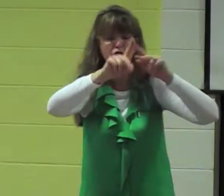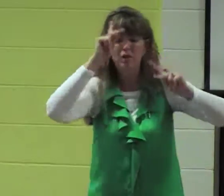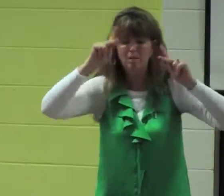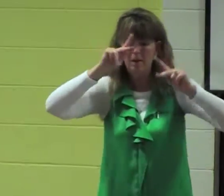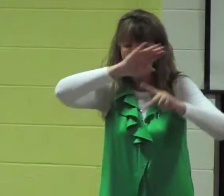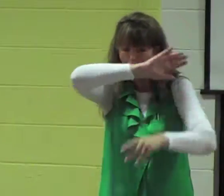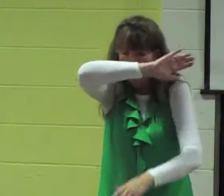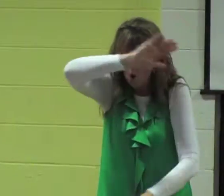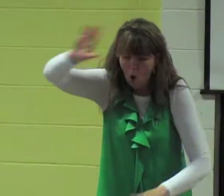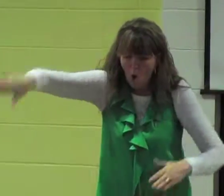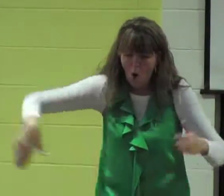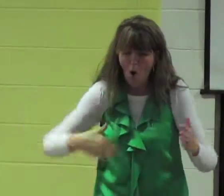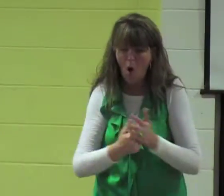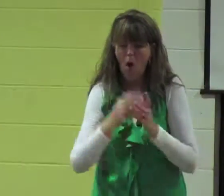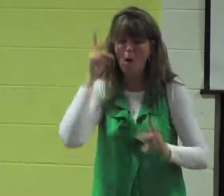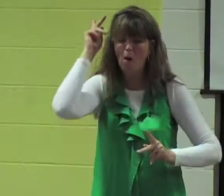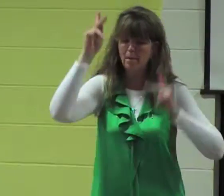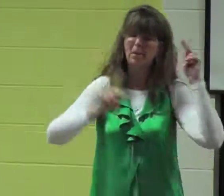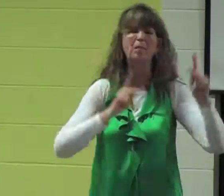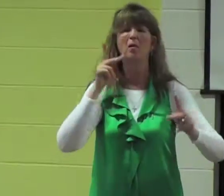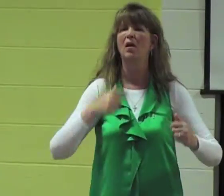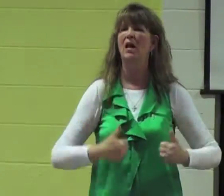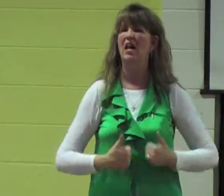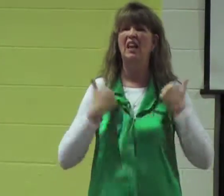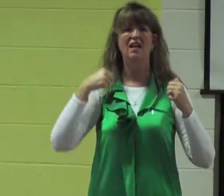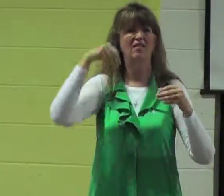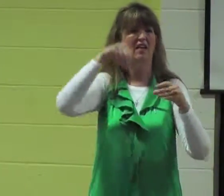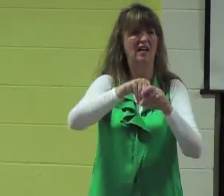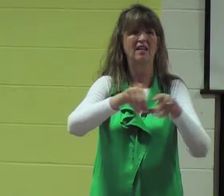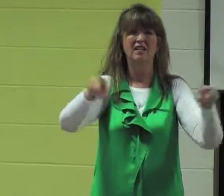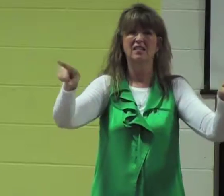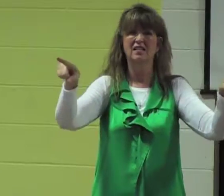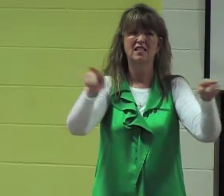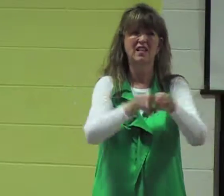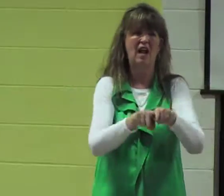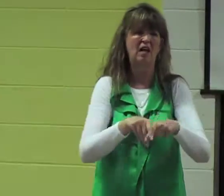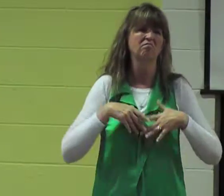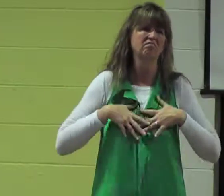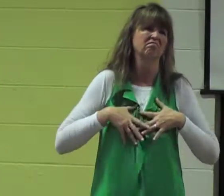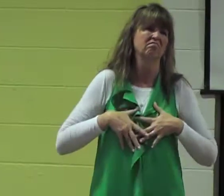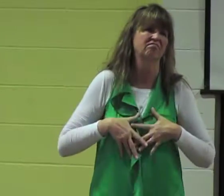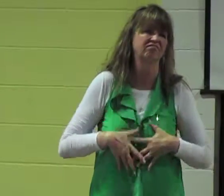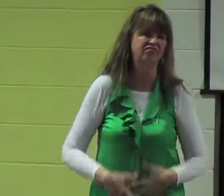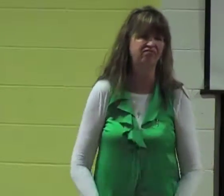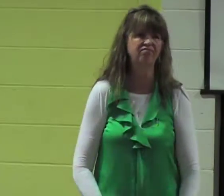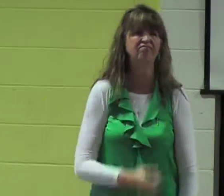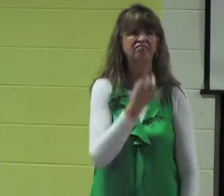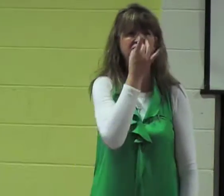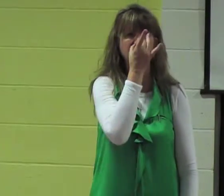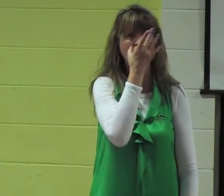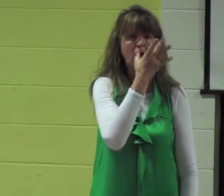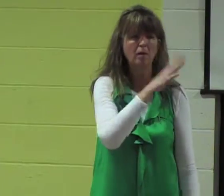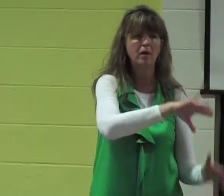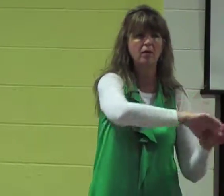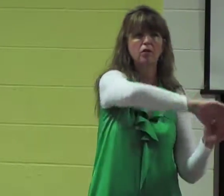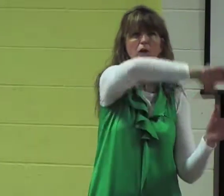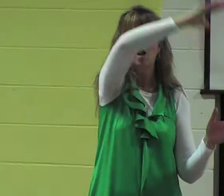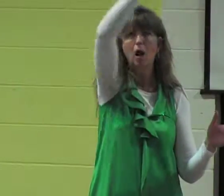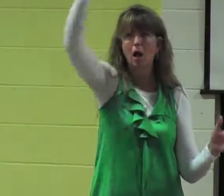but doesn't matter whether you're rich and famous homeless or refugee we all